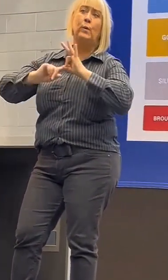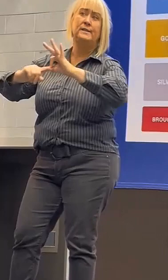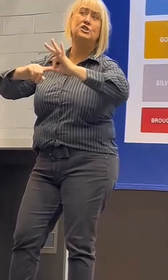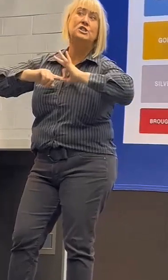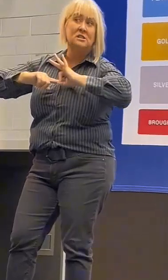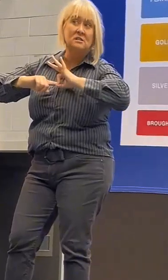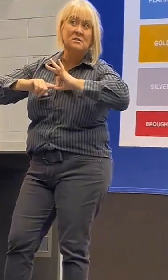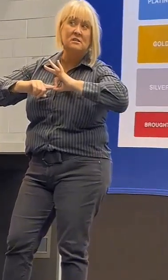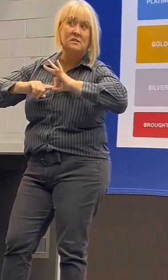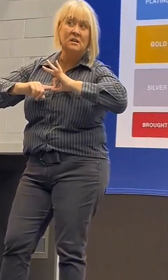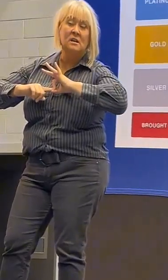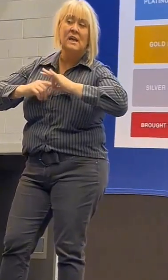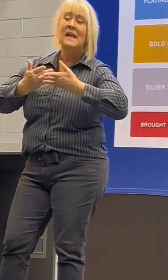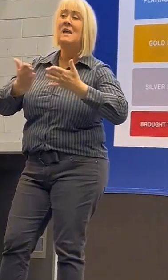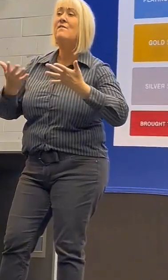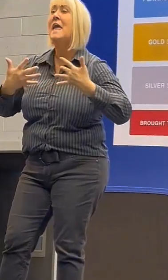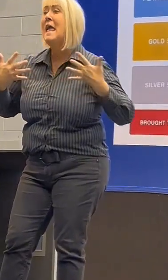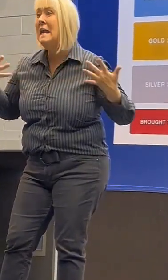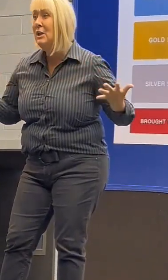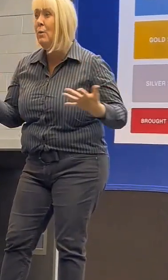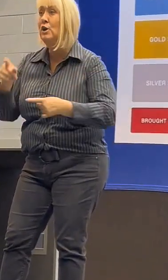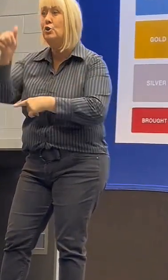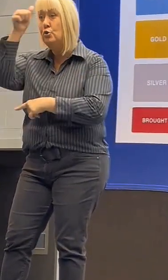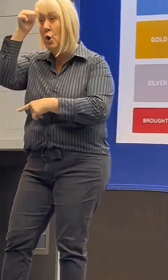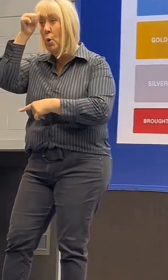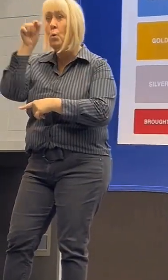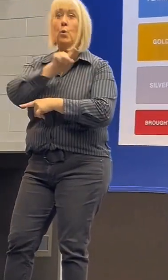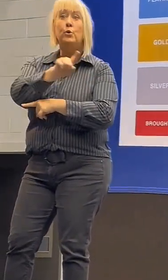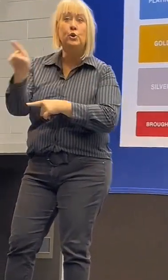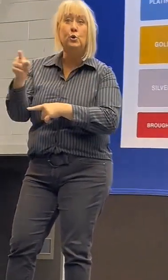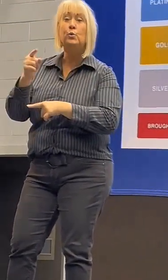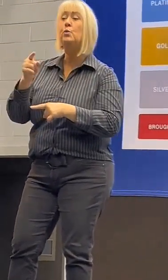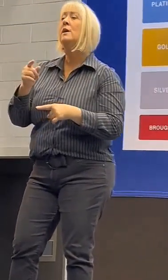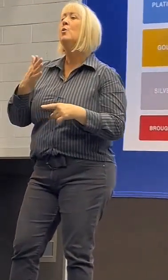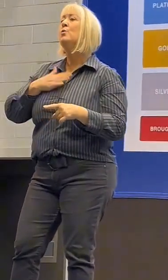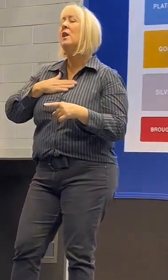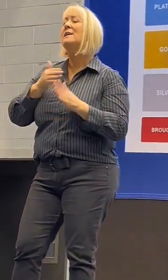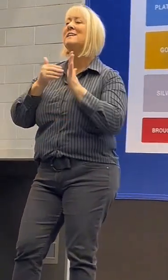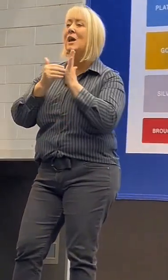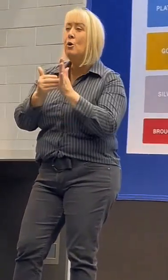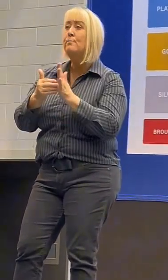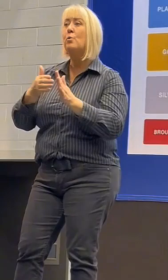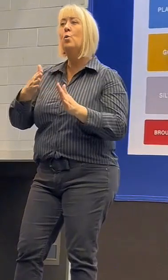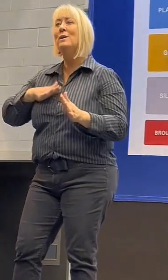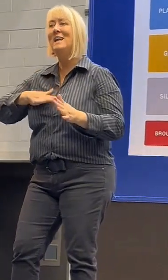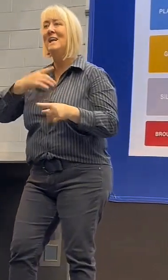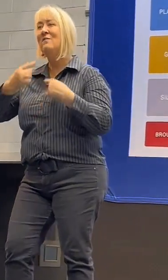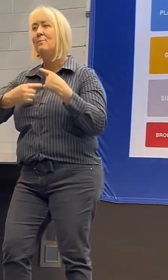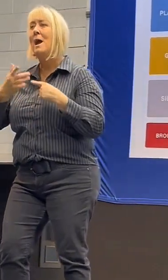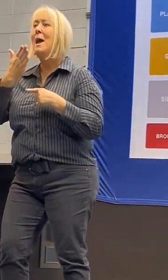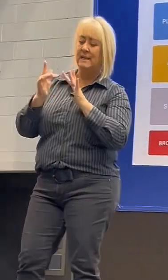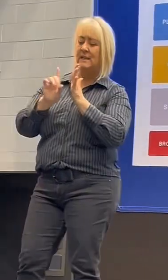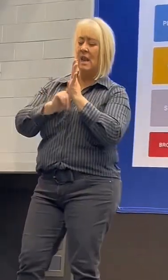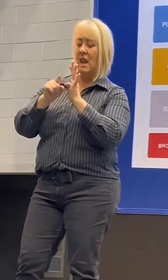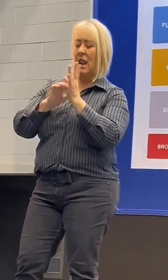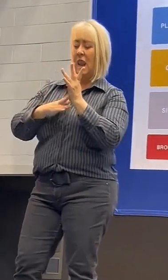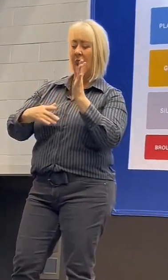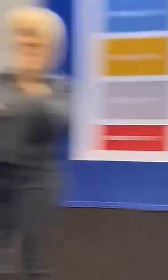If you or someone you know needs assistance, or if you'd like to help in your own way, please contact the Lyme Disease Association of Australia. Thank you for listening.